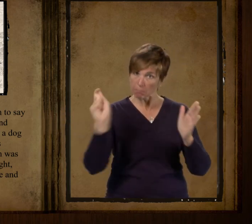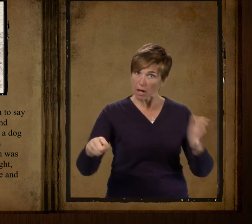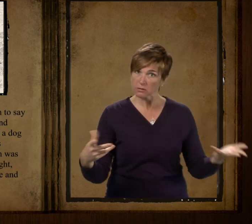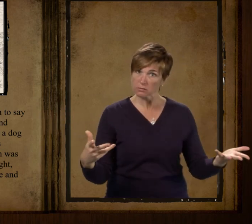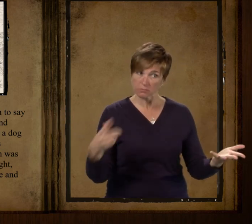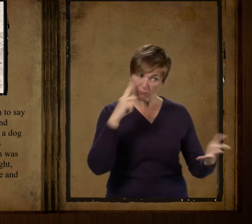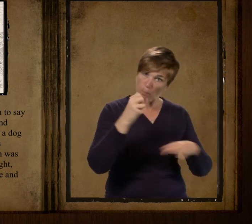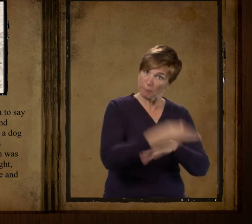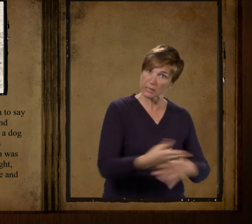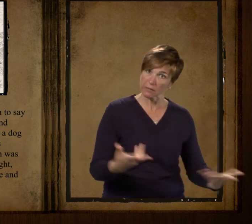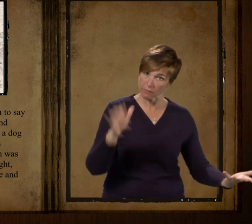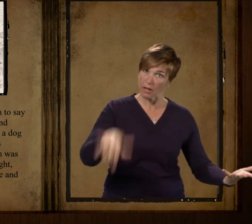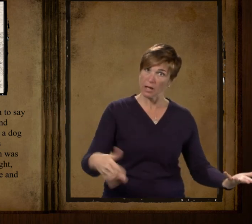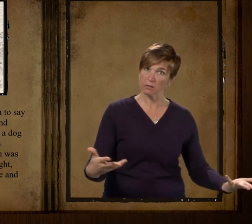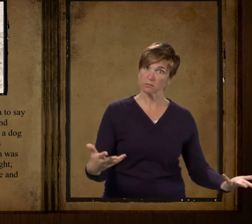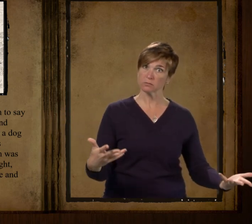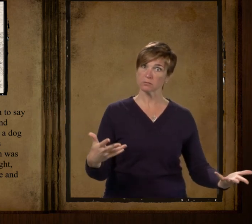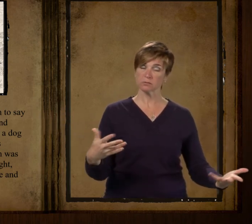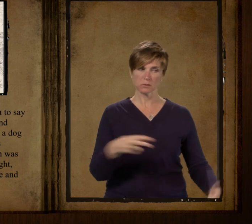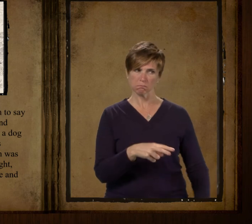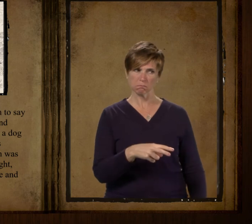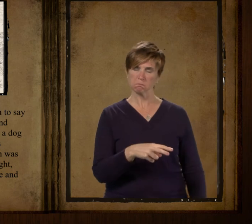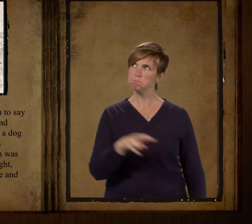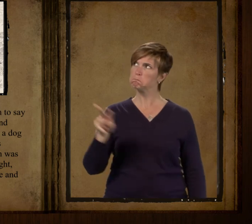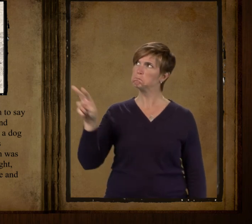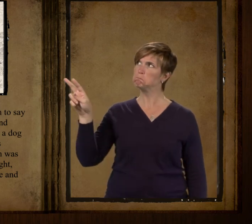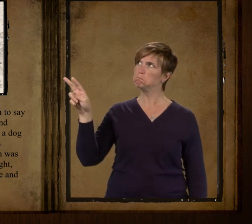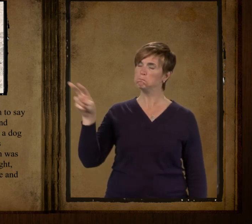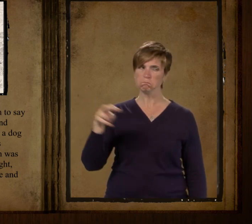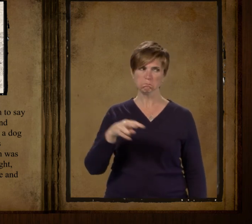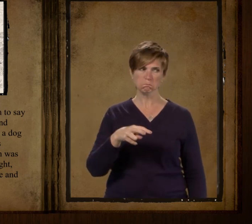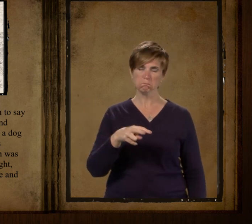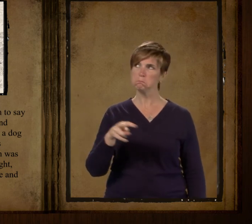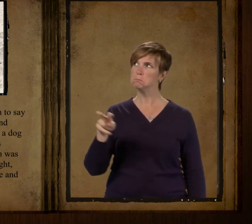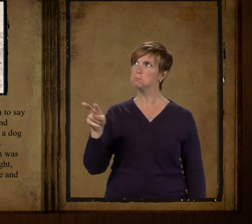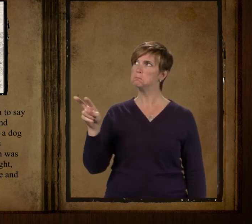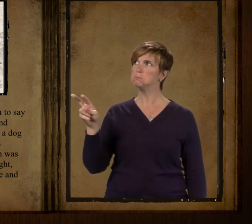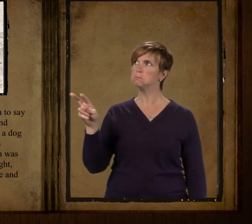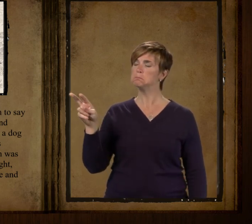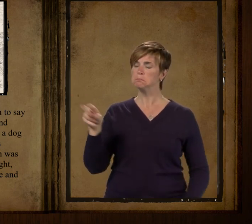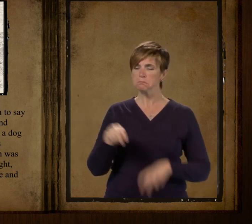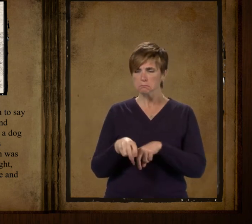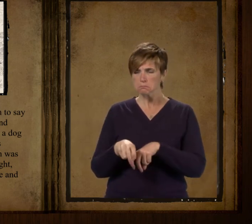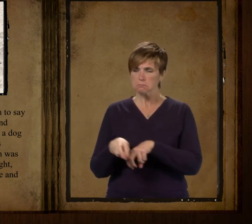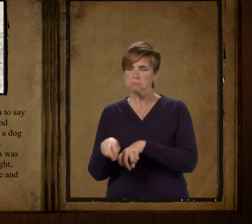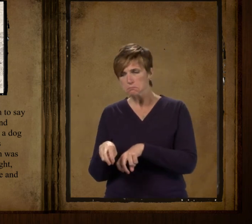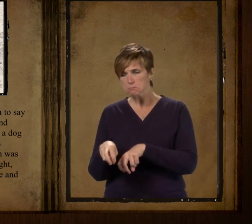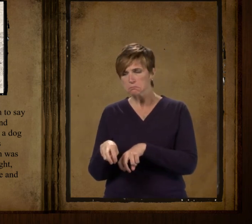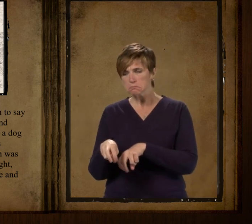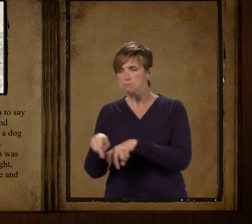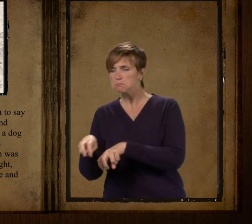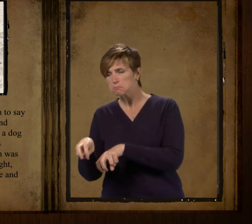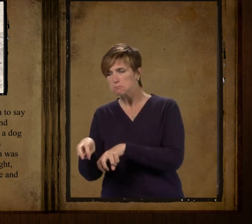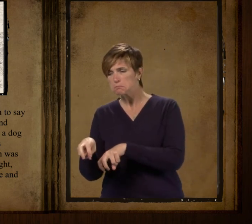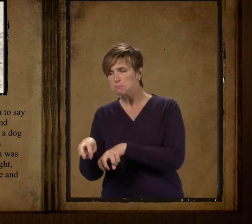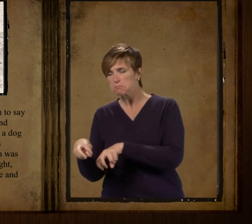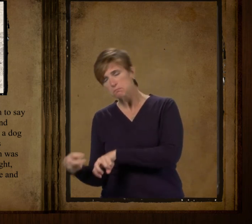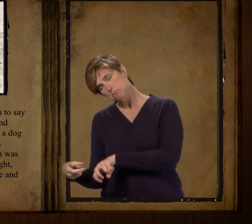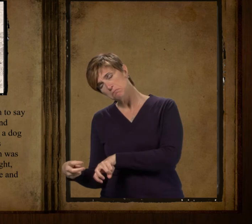legs for him to take hold of which was his main dependence in a fight and then he